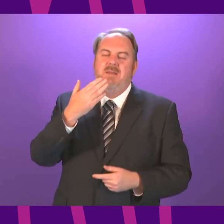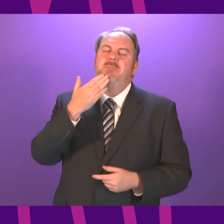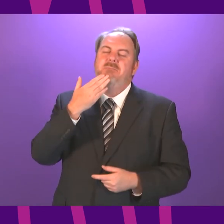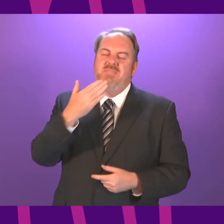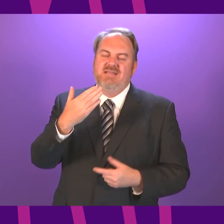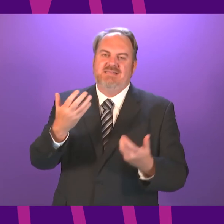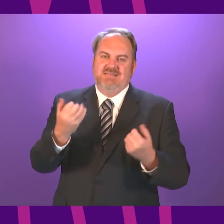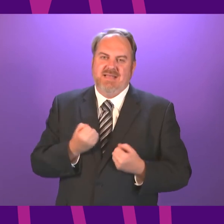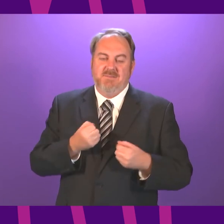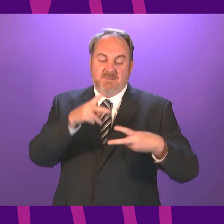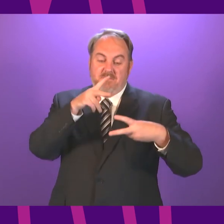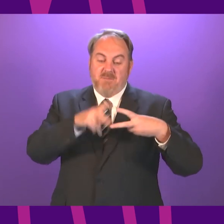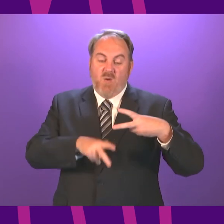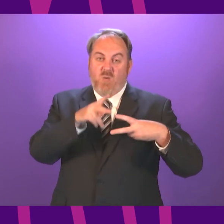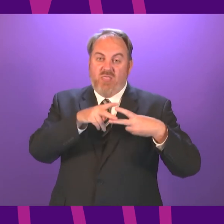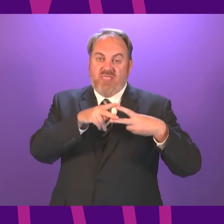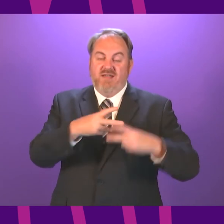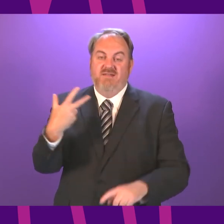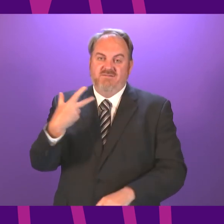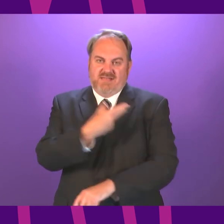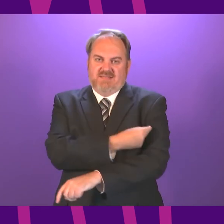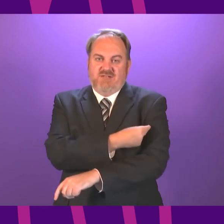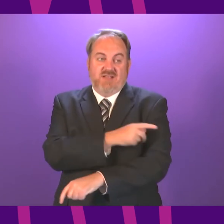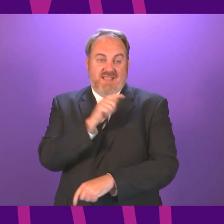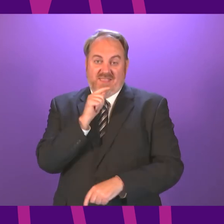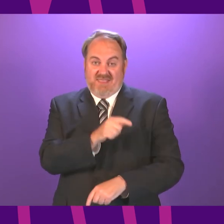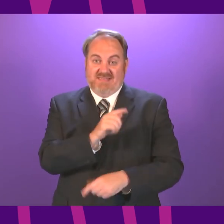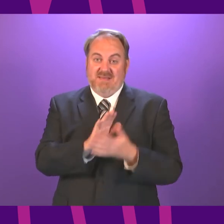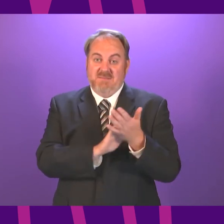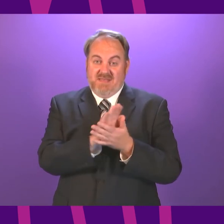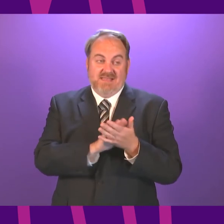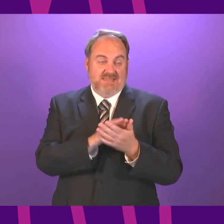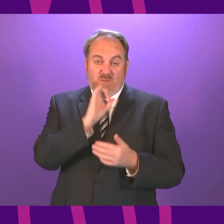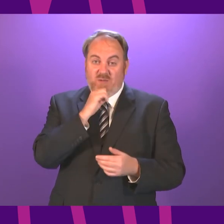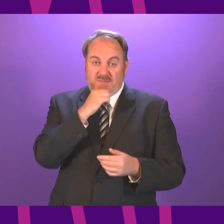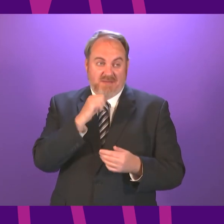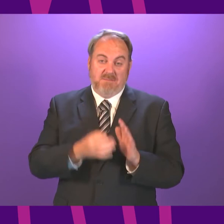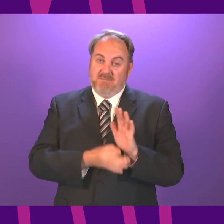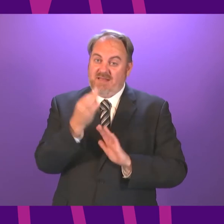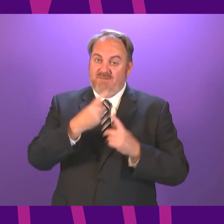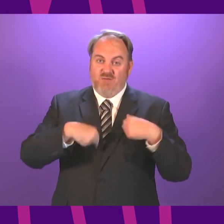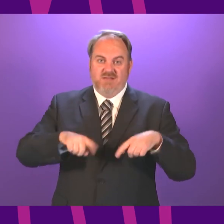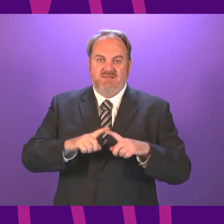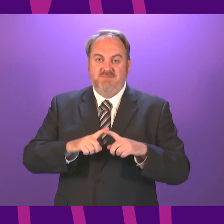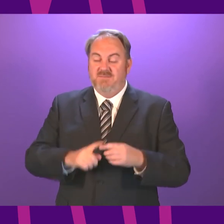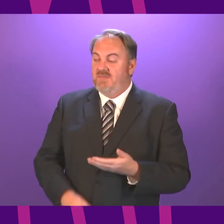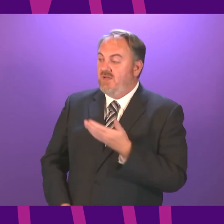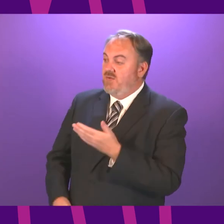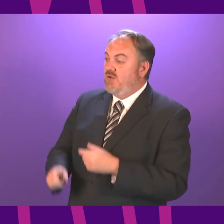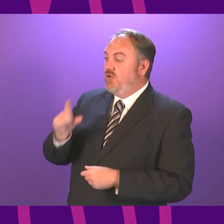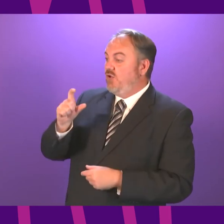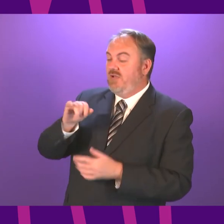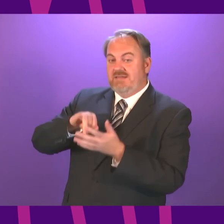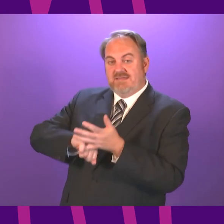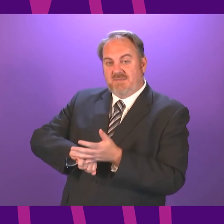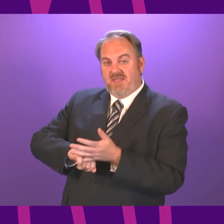sure you get double vaccinated. It is absolutely the way out of this for all of us. Colin Smith, be followed by Joe Fitzpatrick.